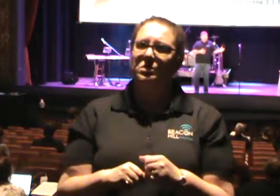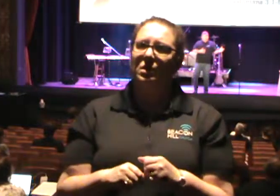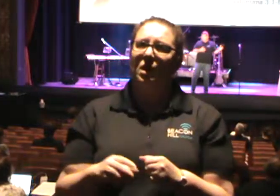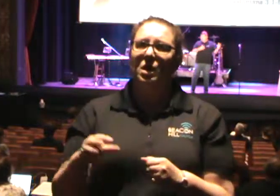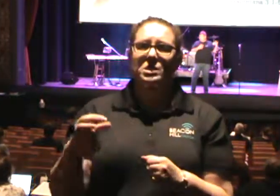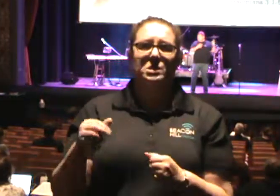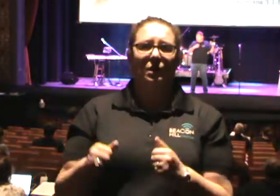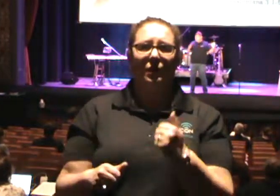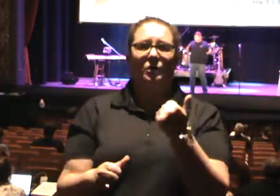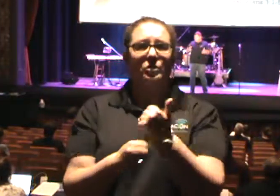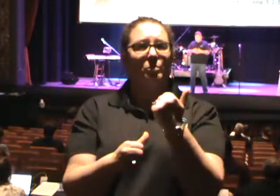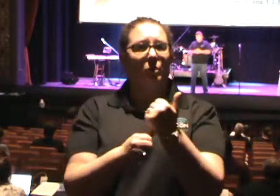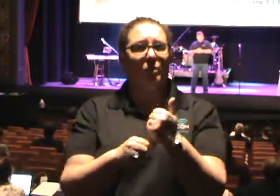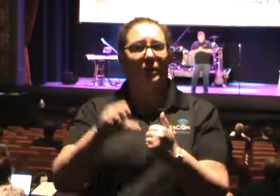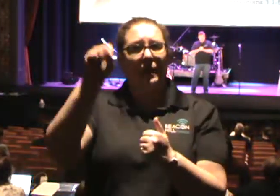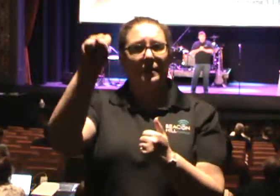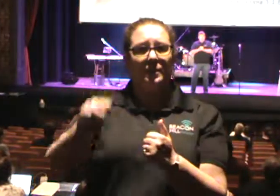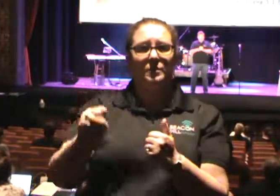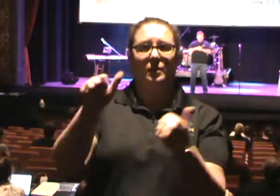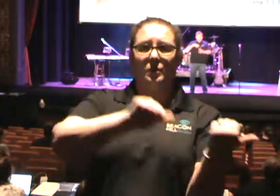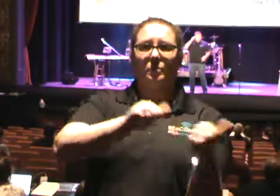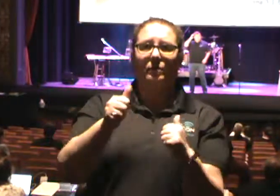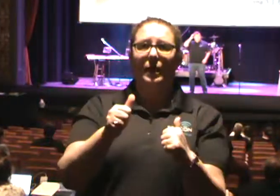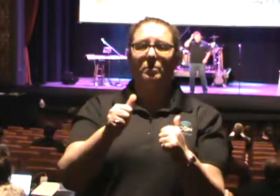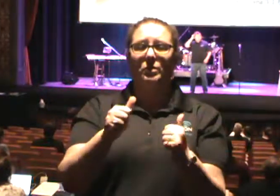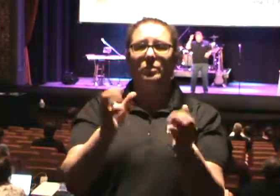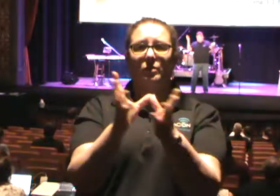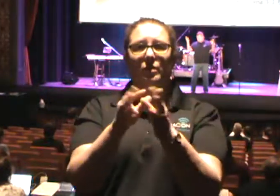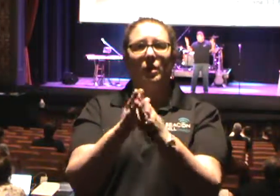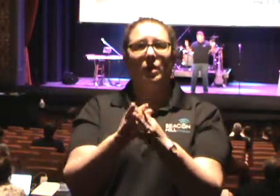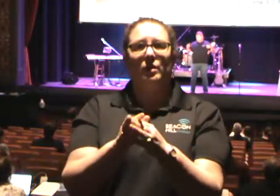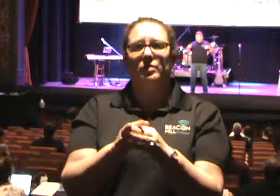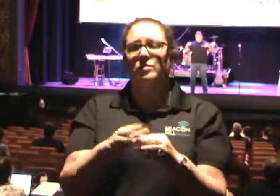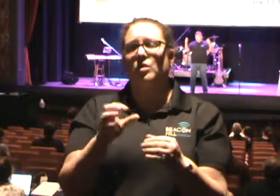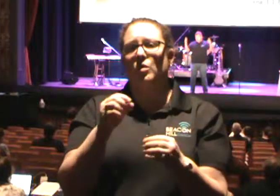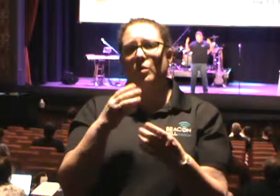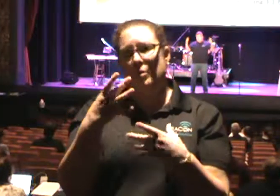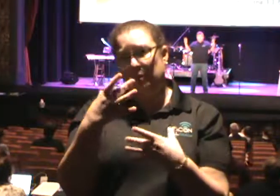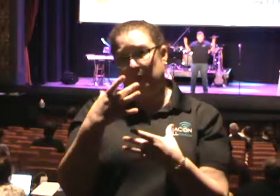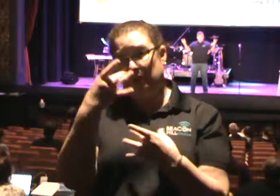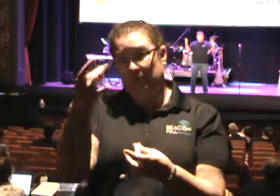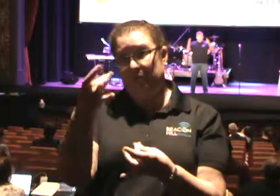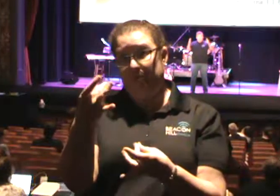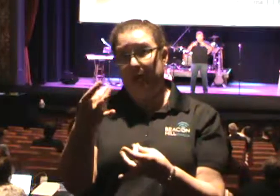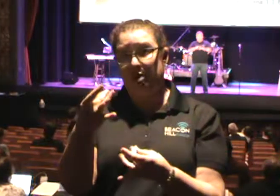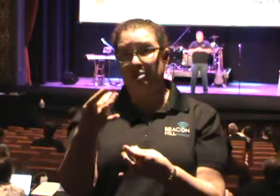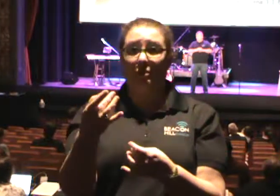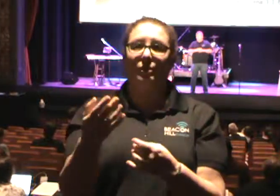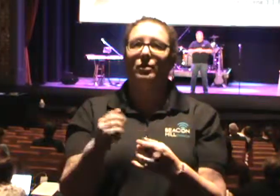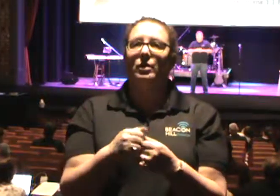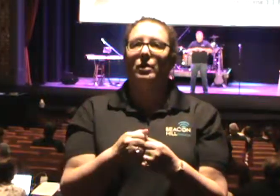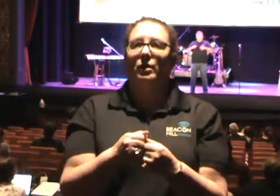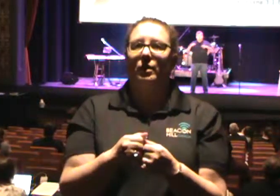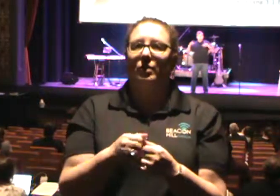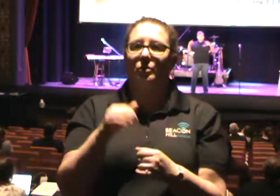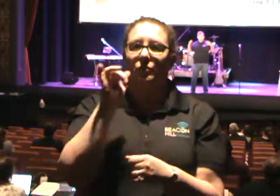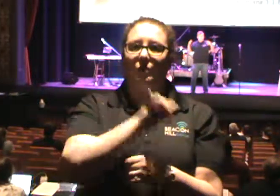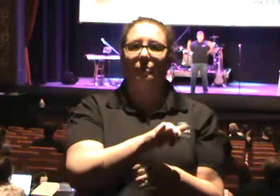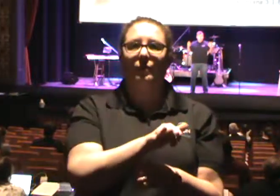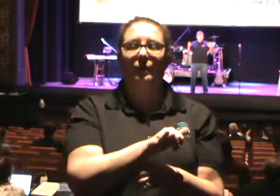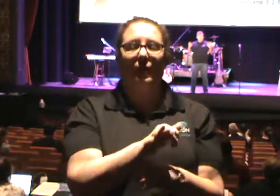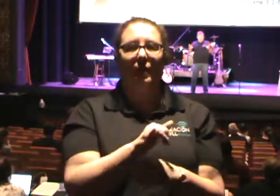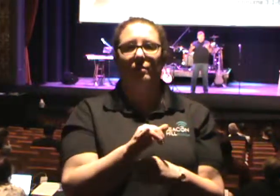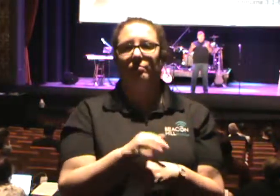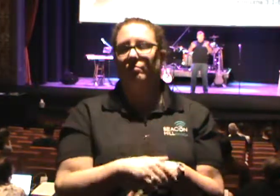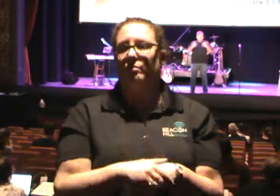from their convention, their nomination specifically. But when it was an evangelism conference called Engage 24, and it was just